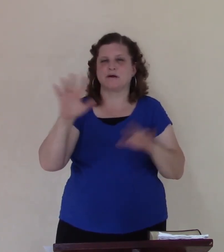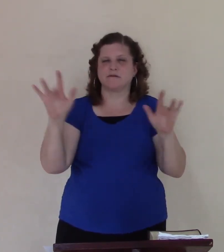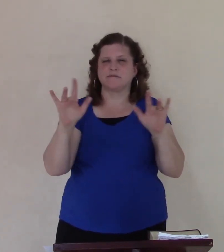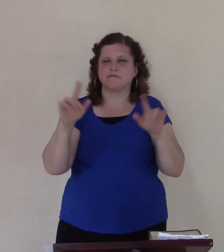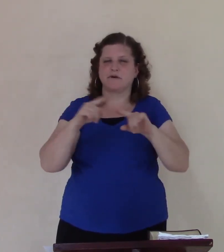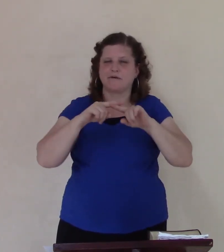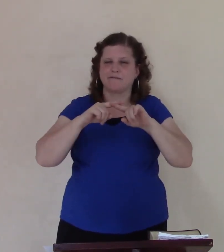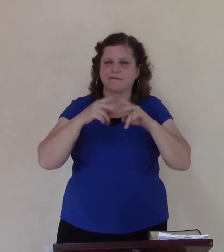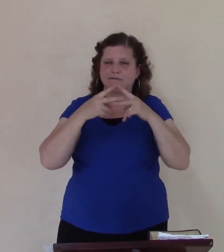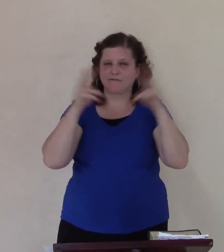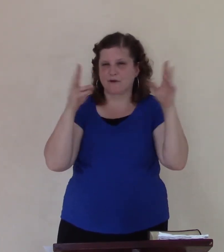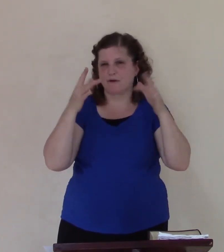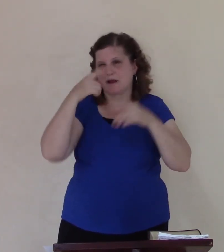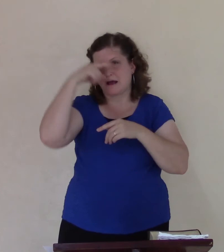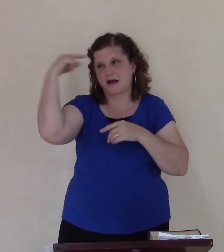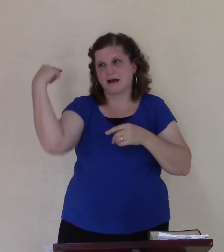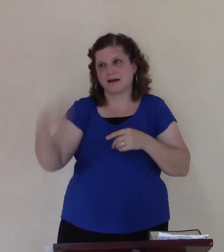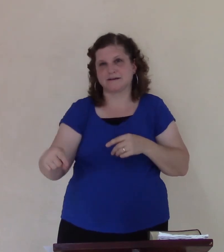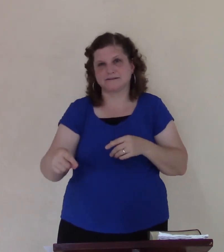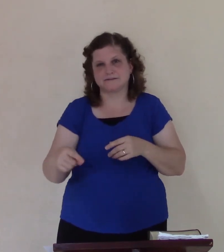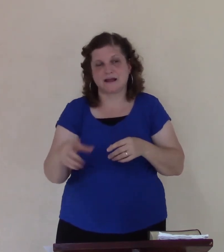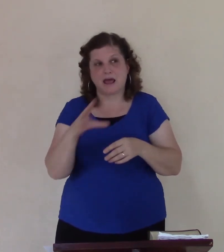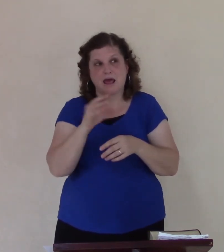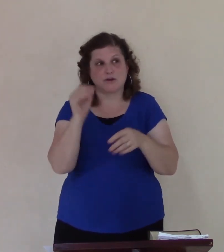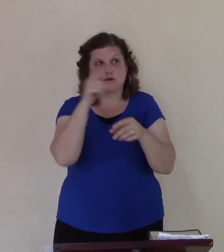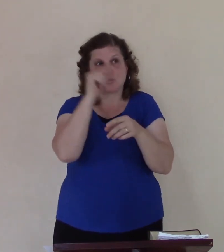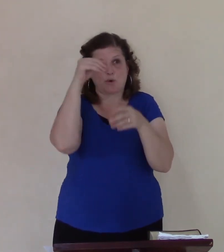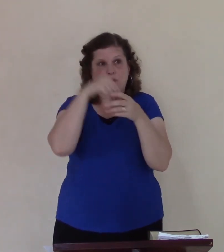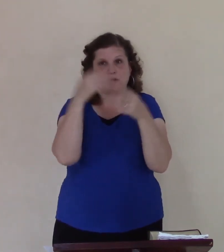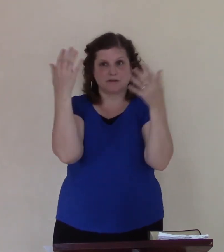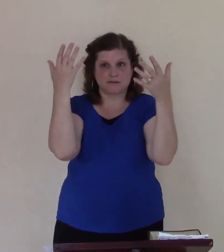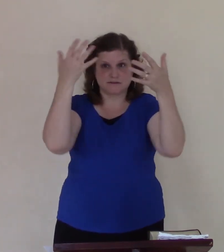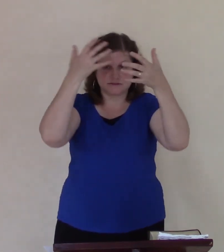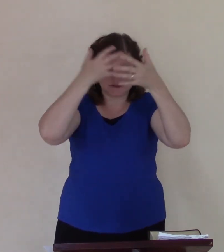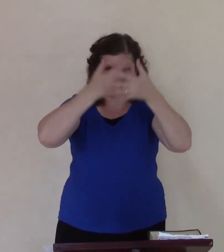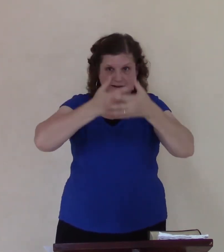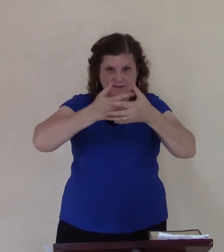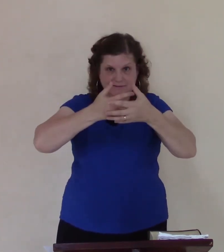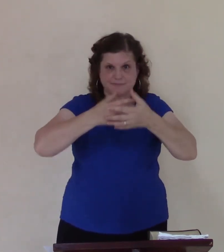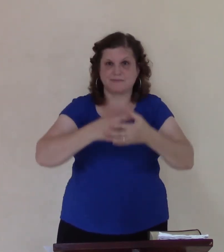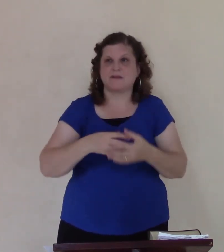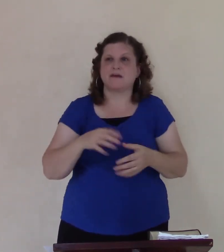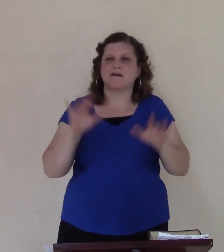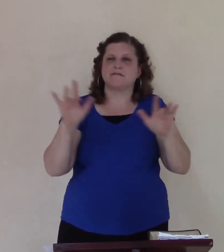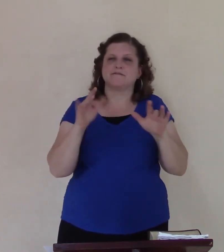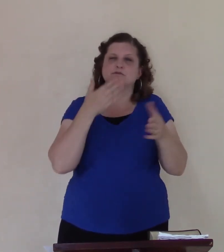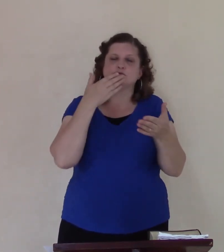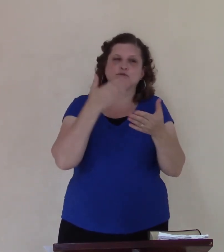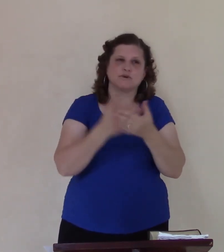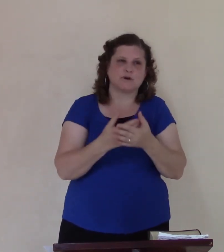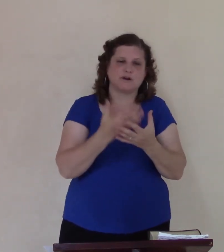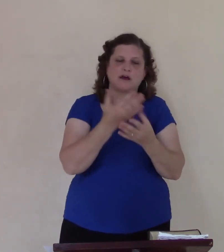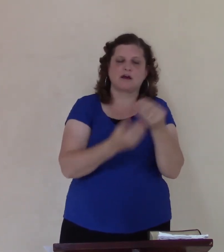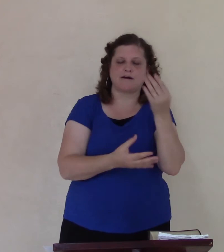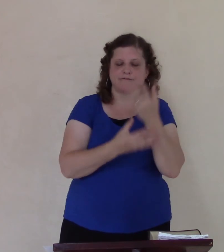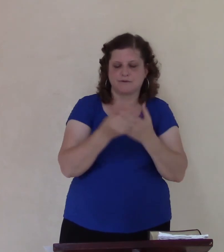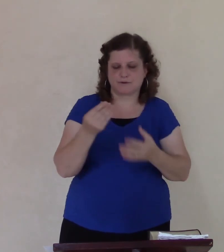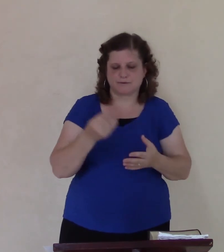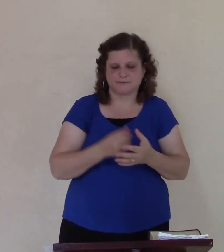get the shade and it's such a relief it's a comfort so God ways of that plan this God has mercy